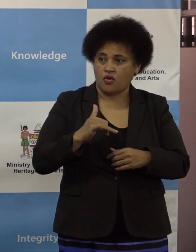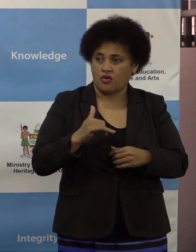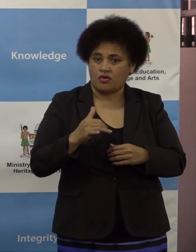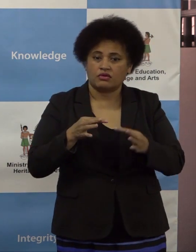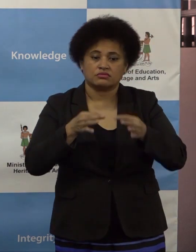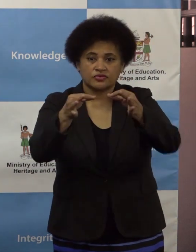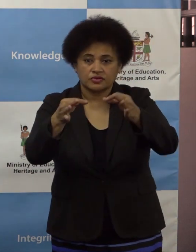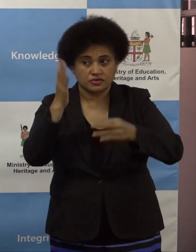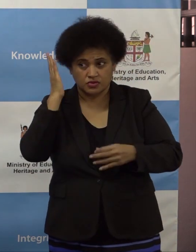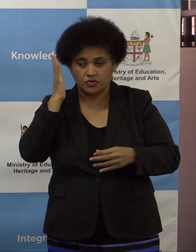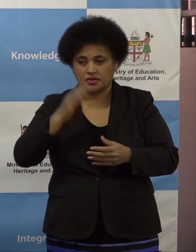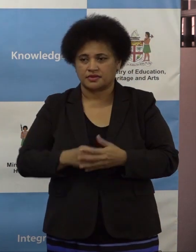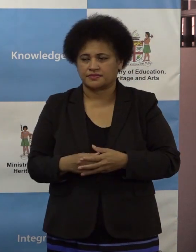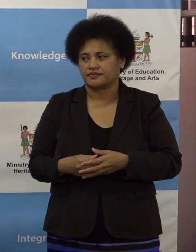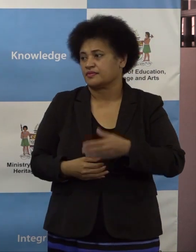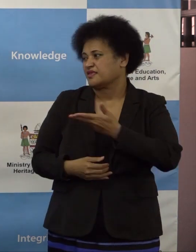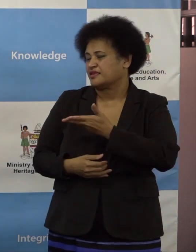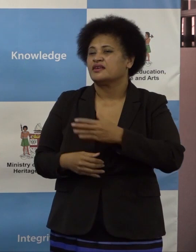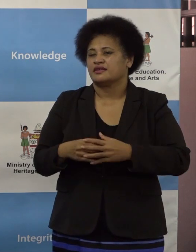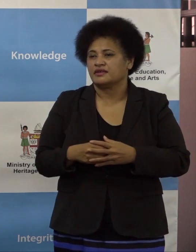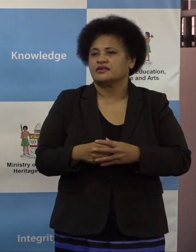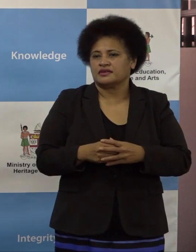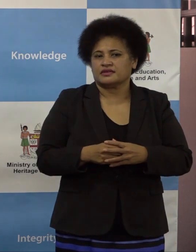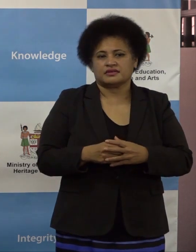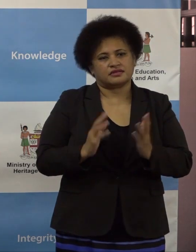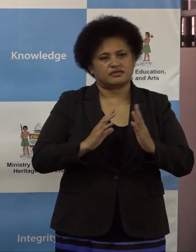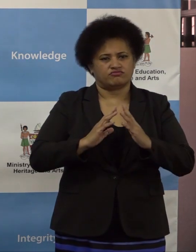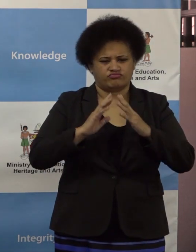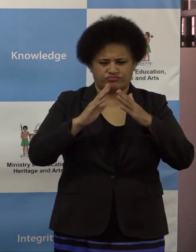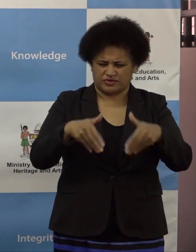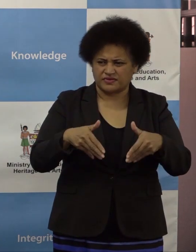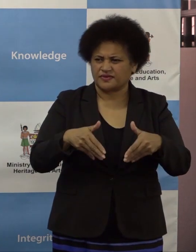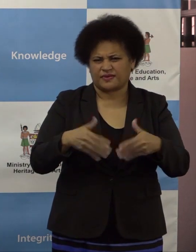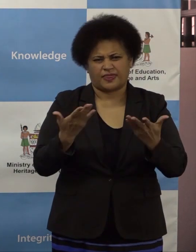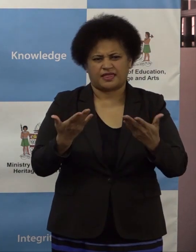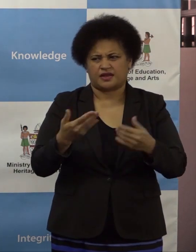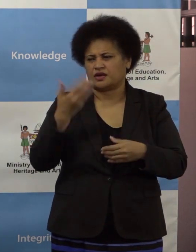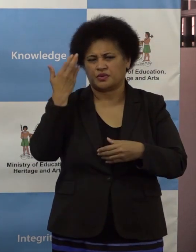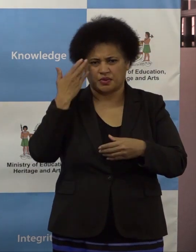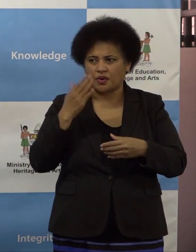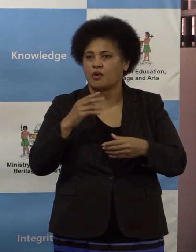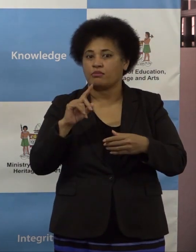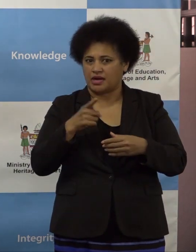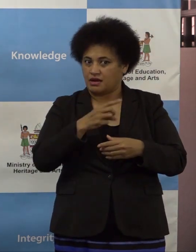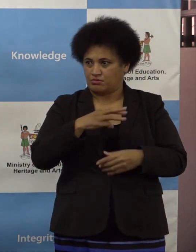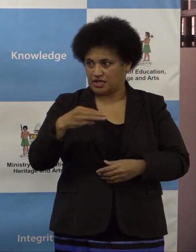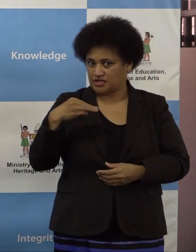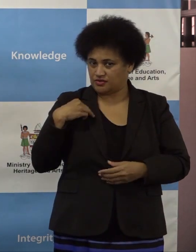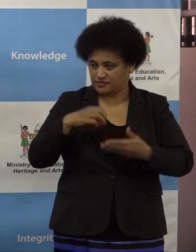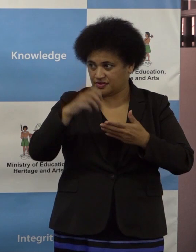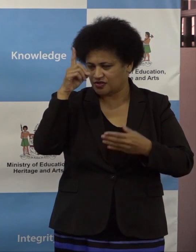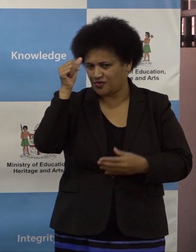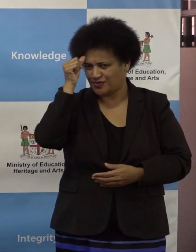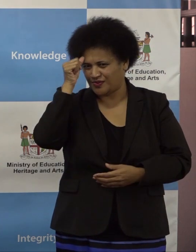postpone further? Look, mean disruptions, no one would know better than Ministry of Education what it means when the